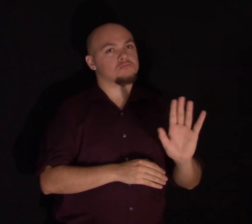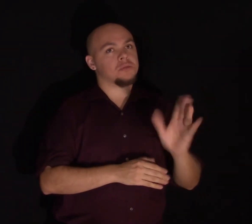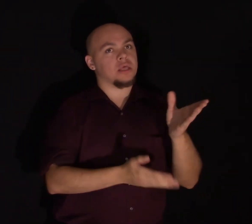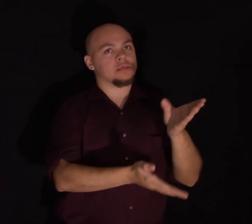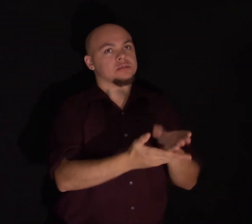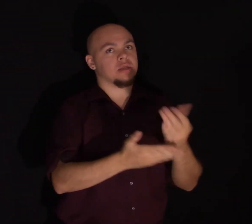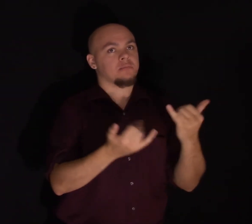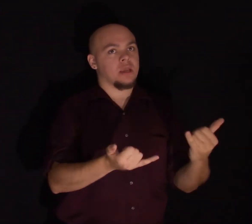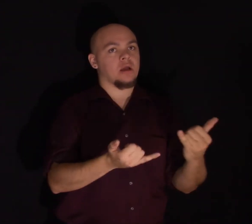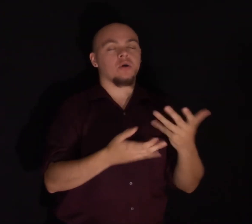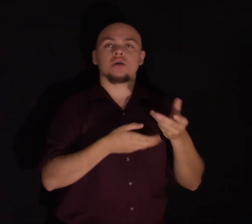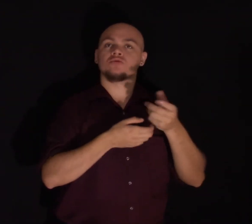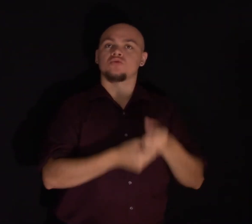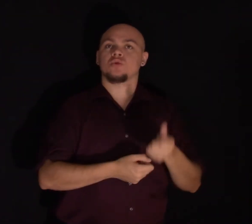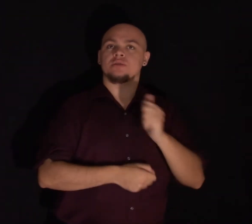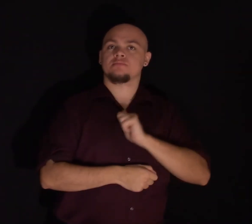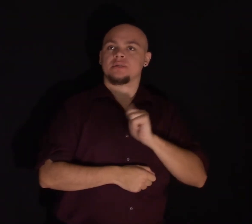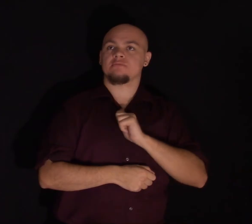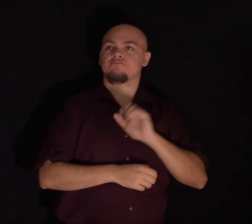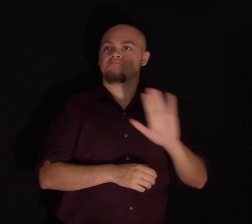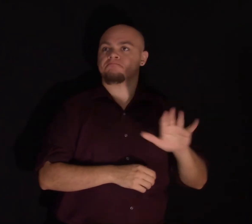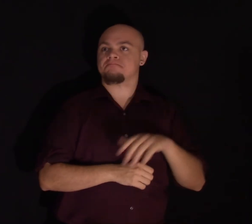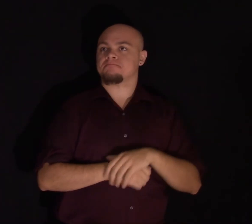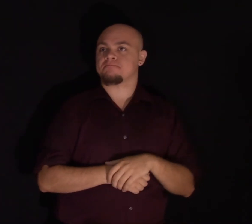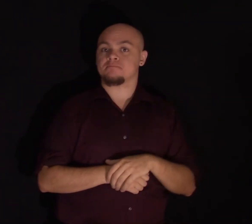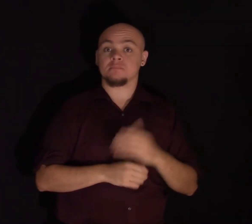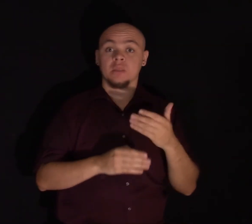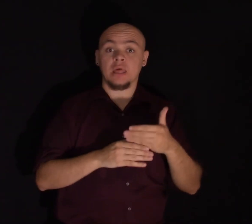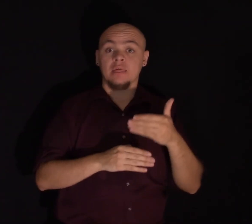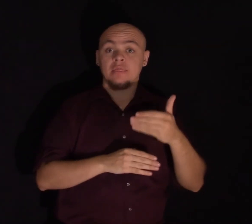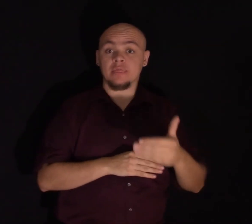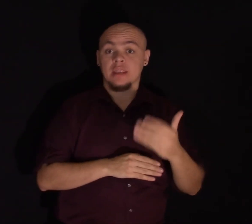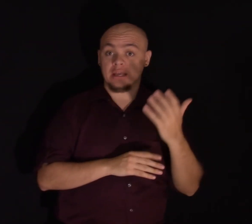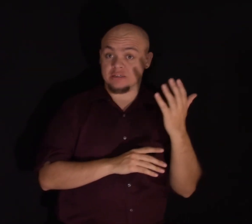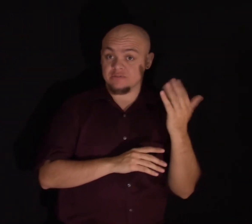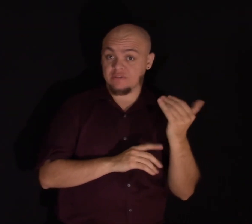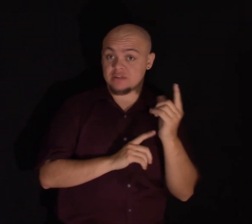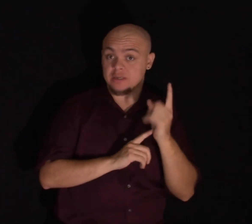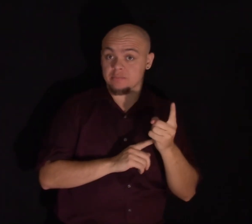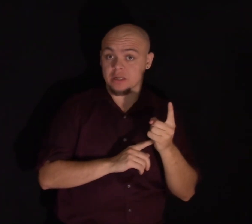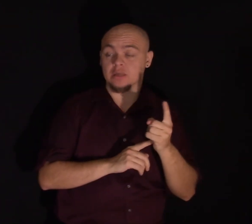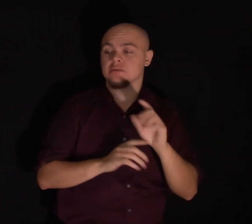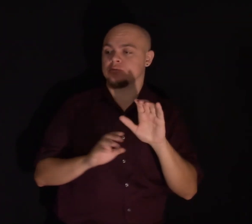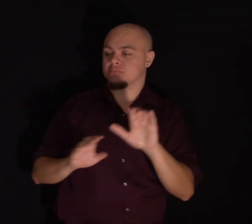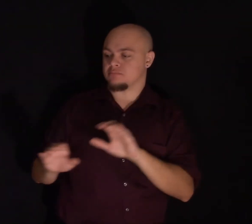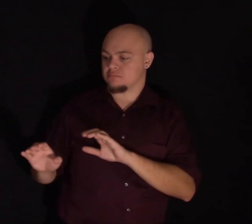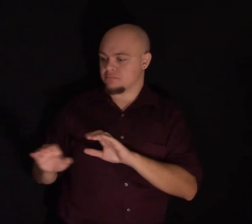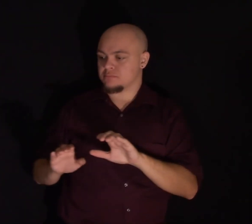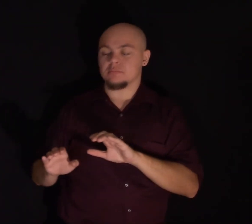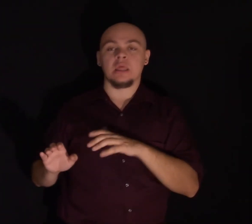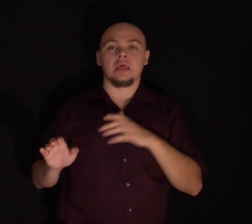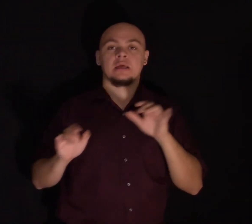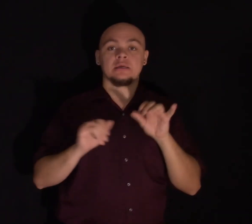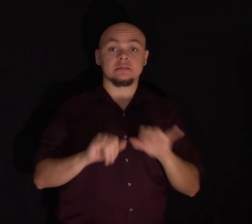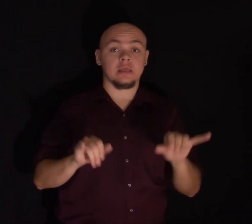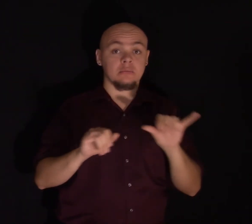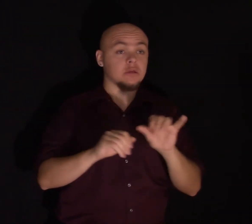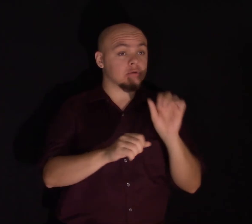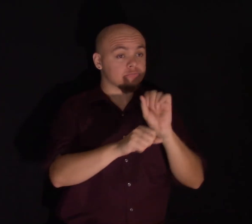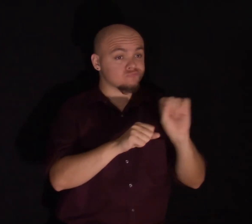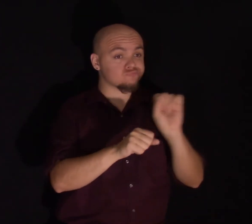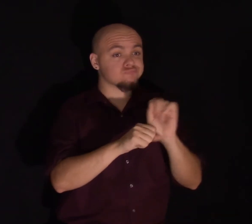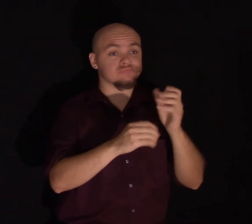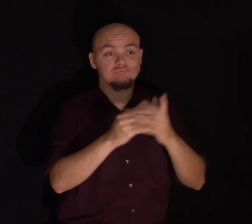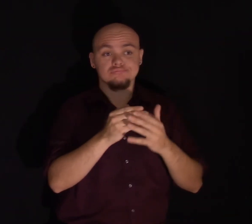stop now and trust myself. So then the next 15 minutes, I did. And the same thing. And I got much further on than I